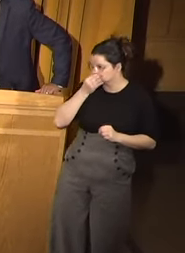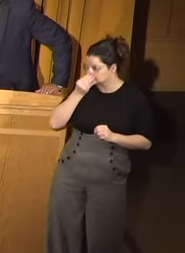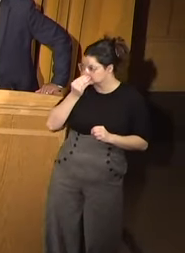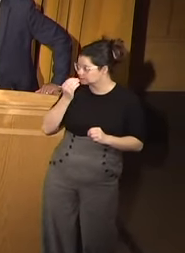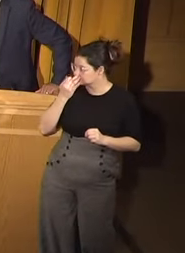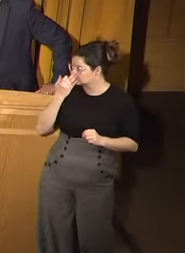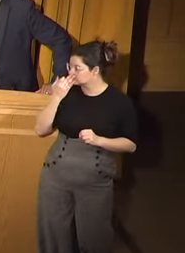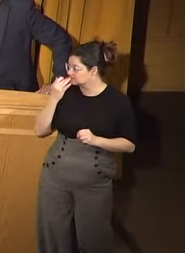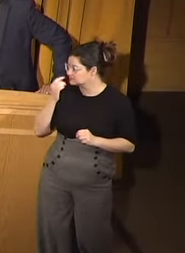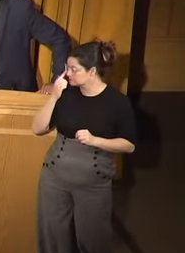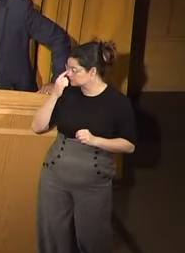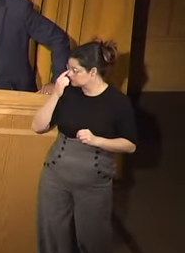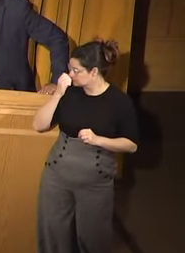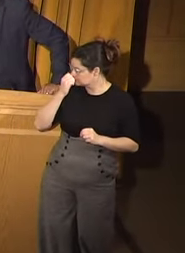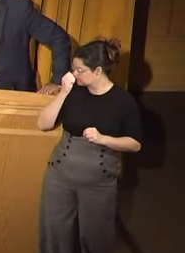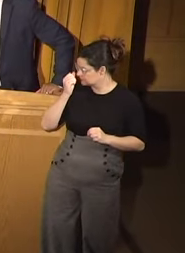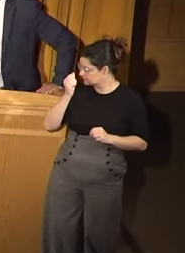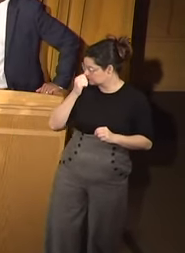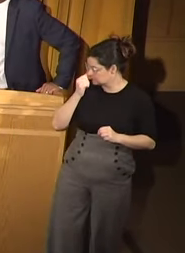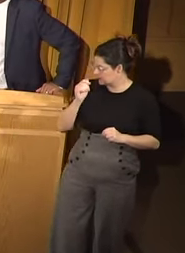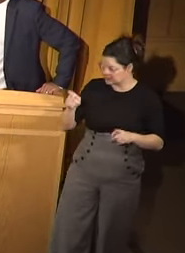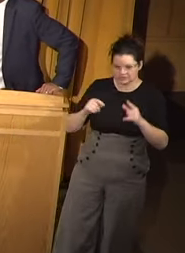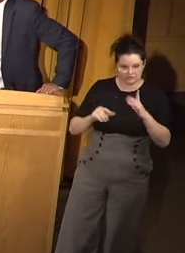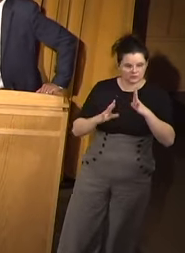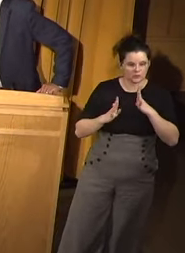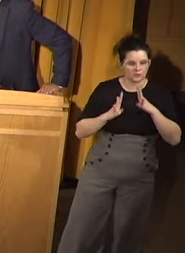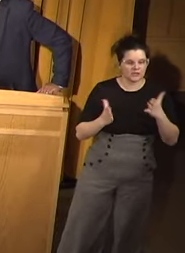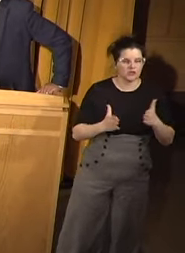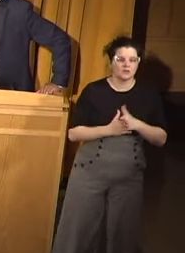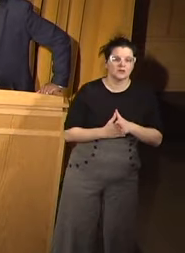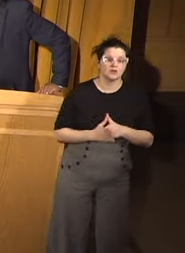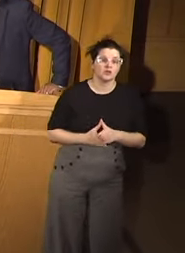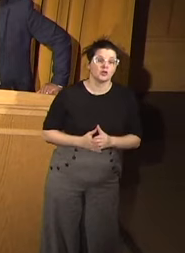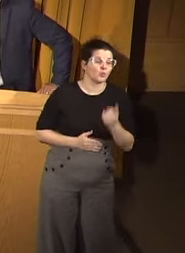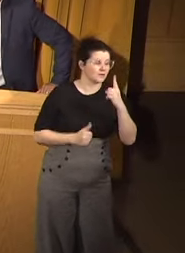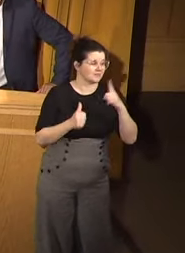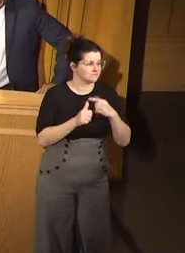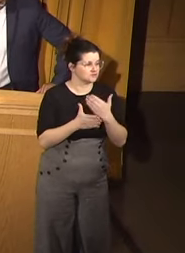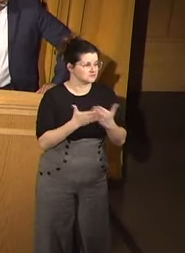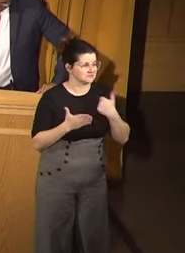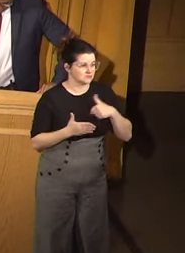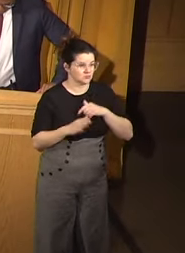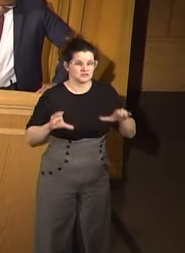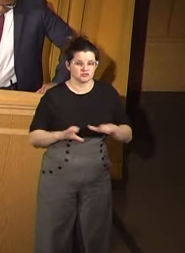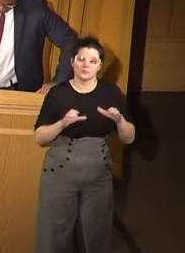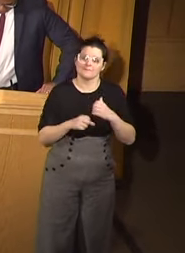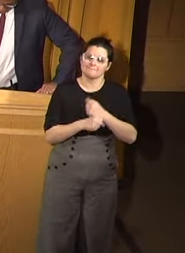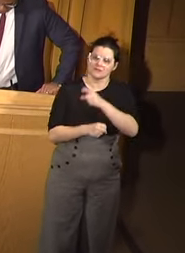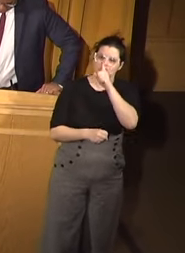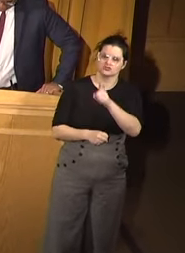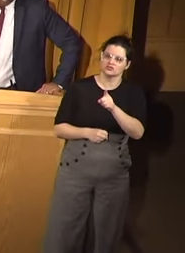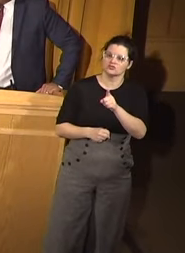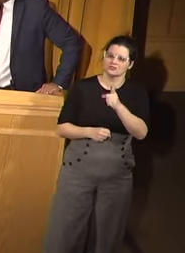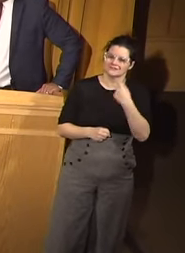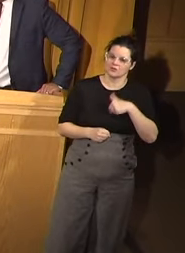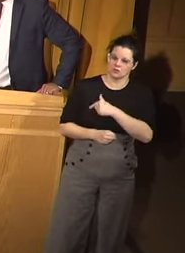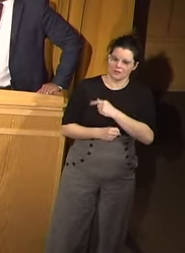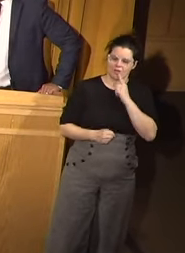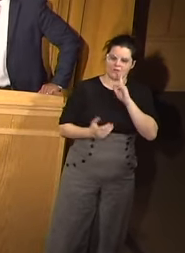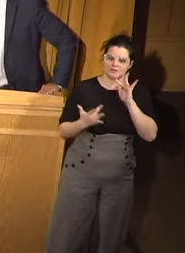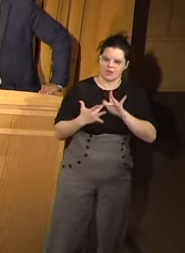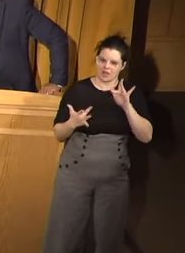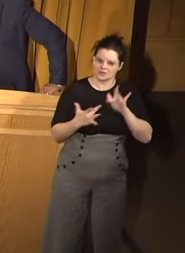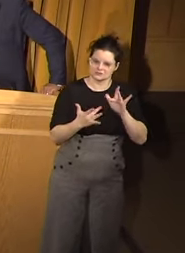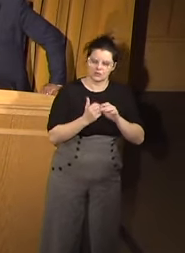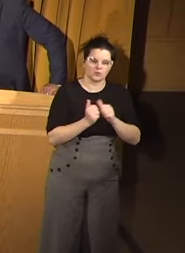I don't think I need to pull that. I think this will work right here. One of the first things that we do is we're making sure that we are in close contact